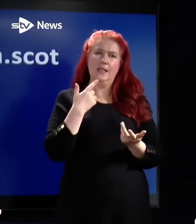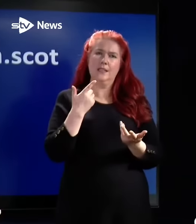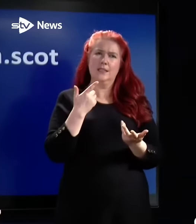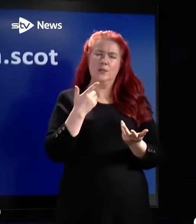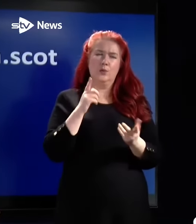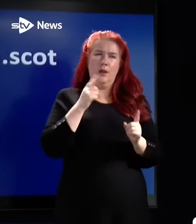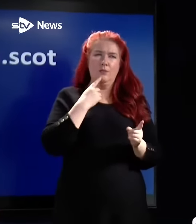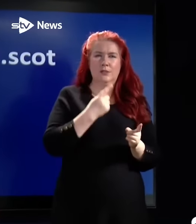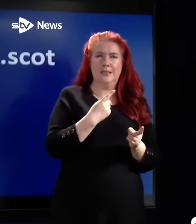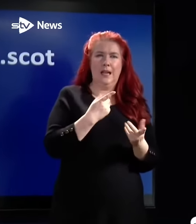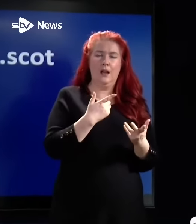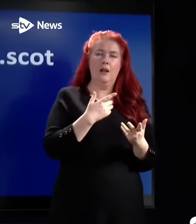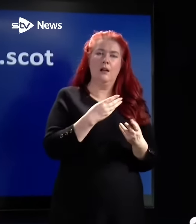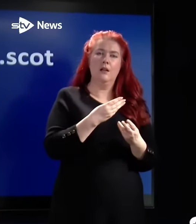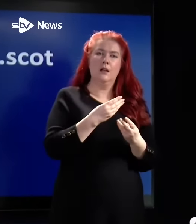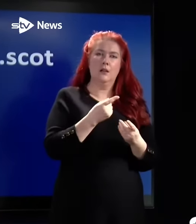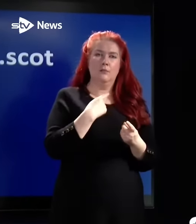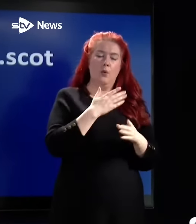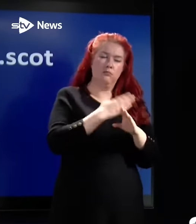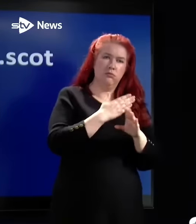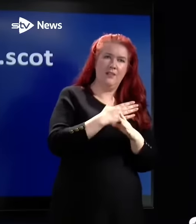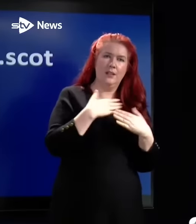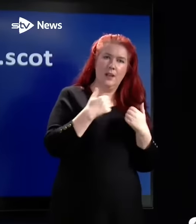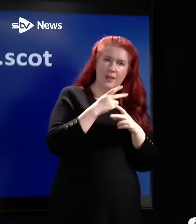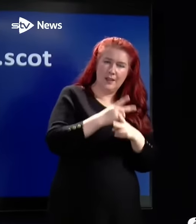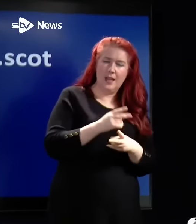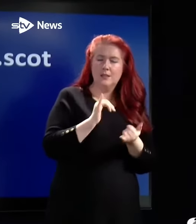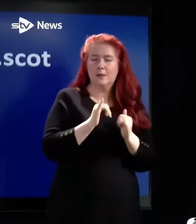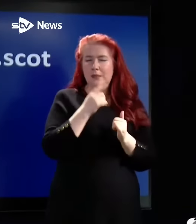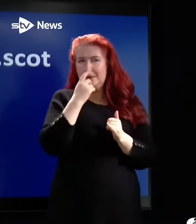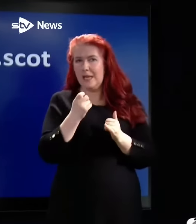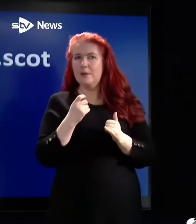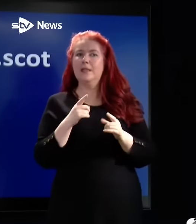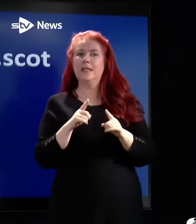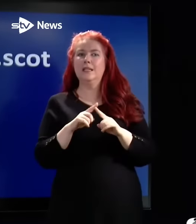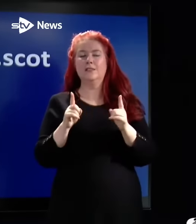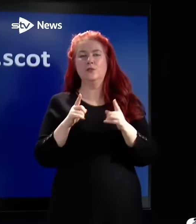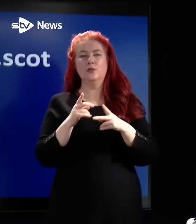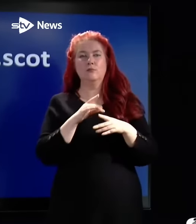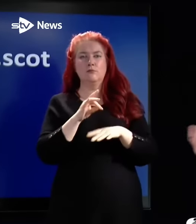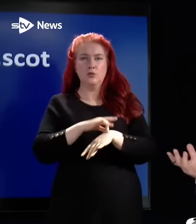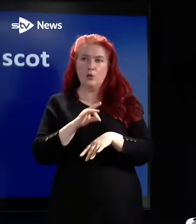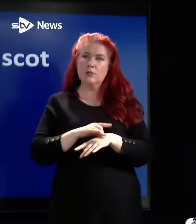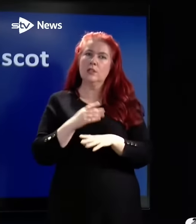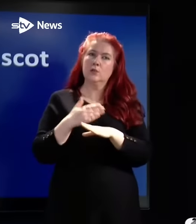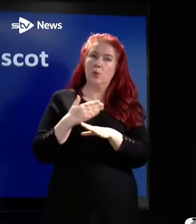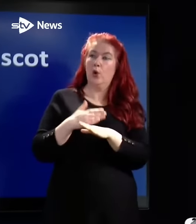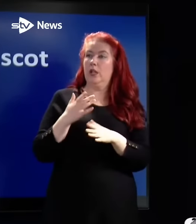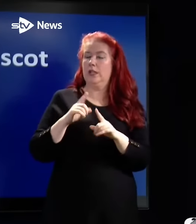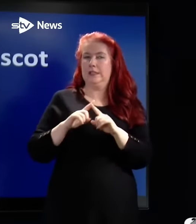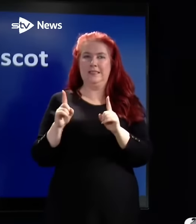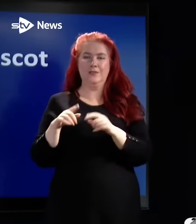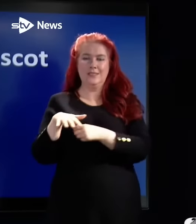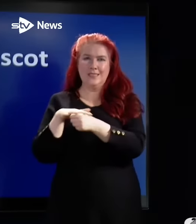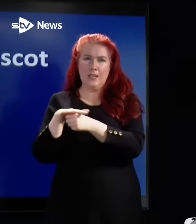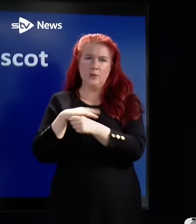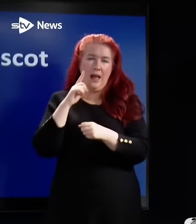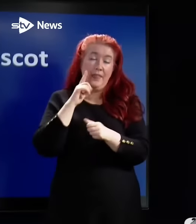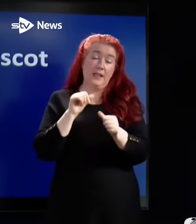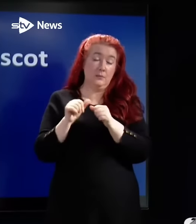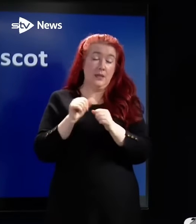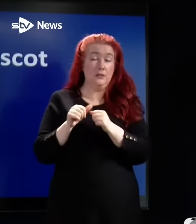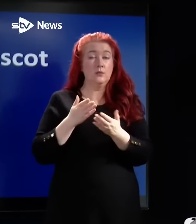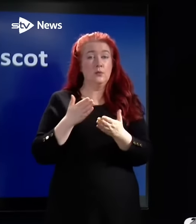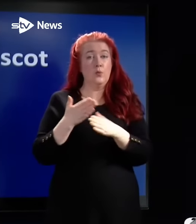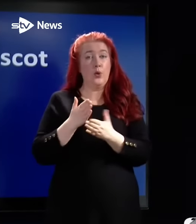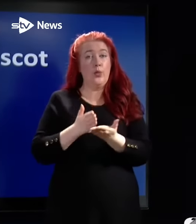some people use private health care. It's often the same doctors working in different settings delivering that. So I think it's much better to work through the systems that